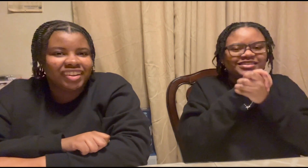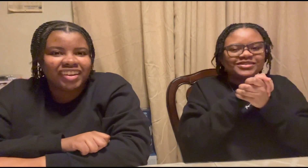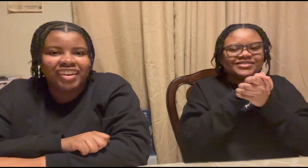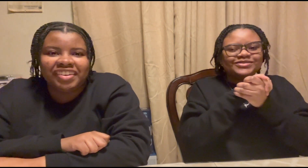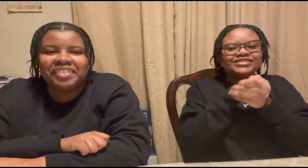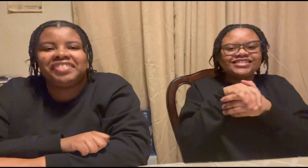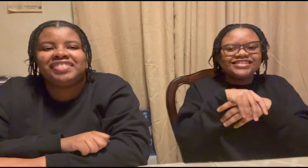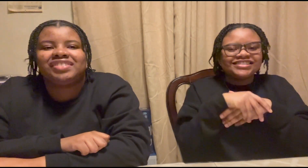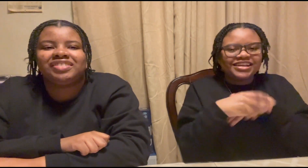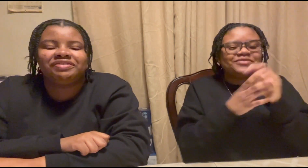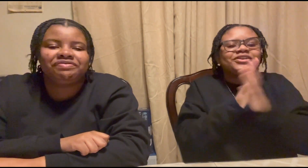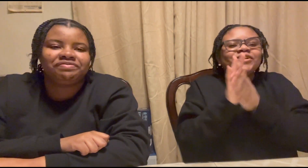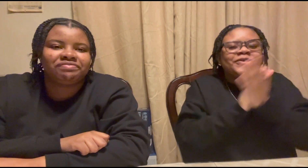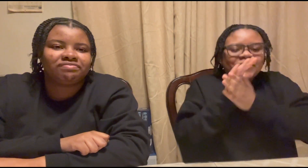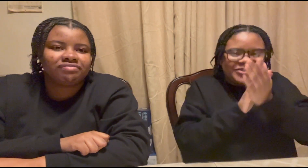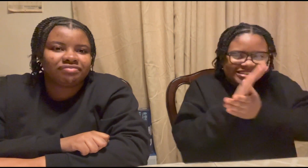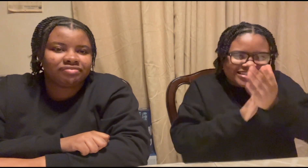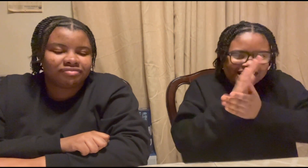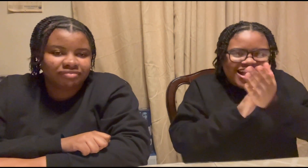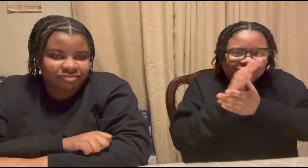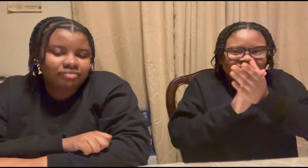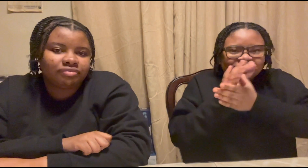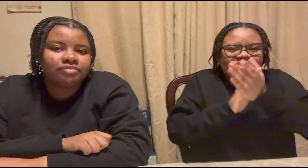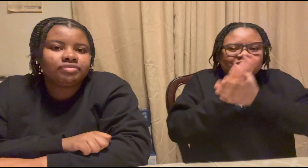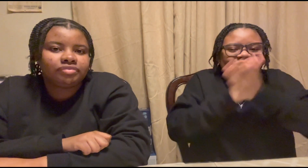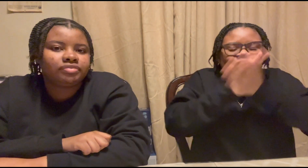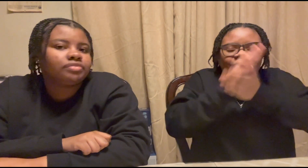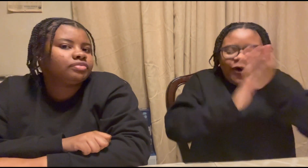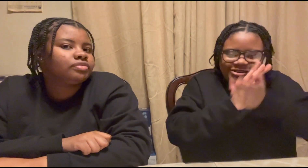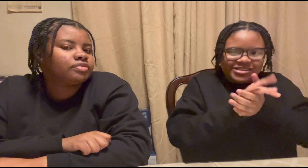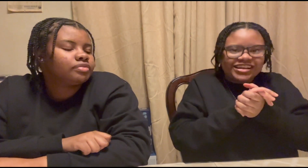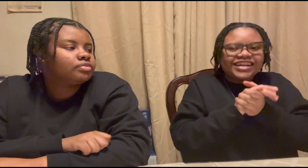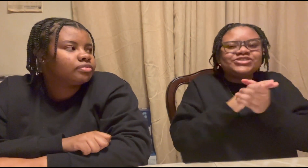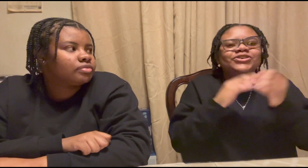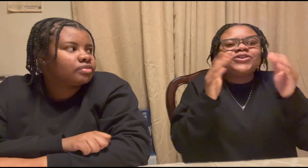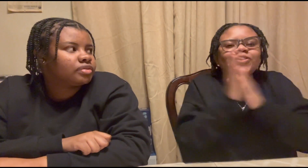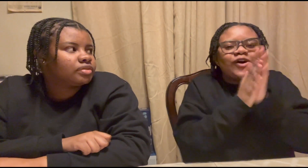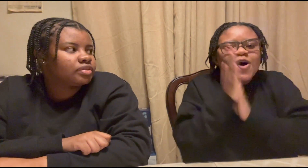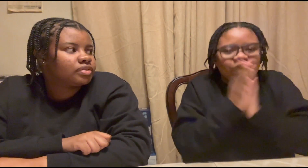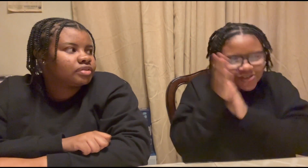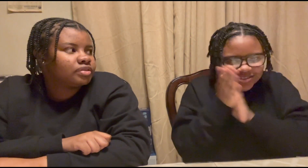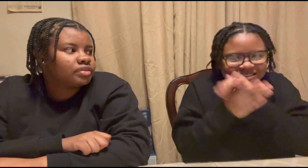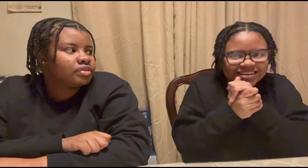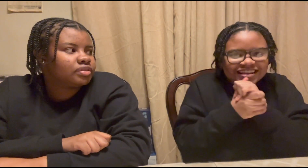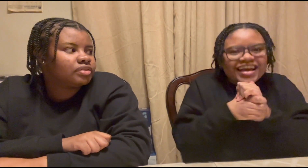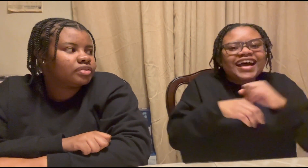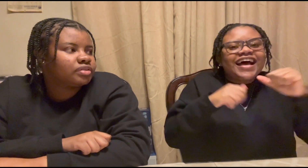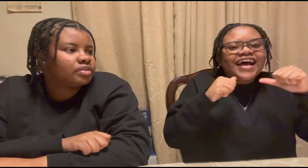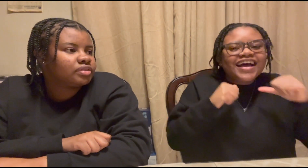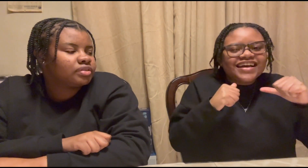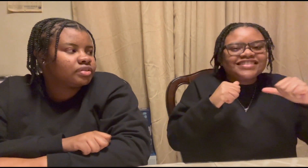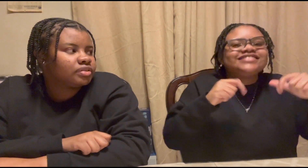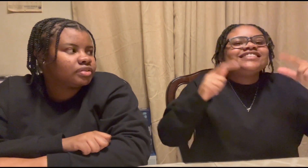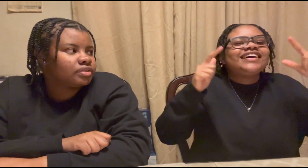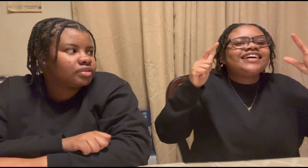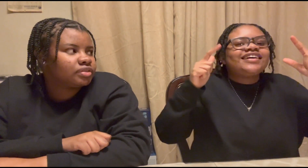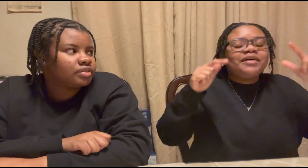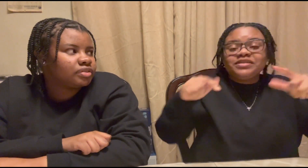what's it i say for the girls for the girls it's your girls s i mean